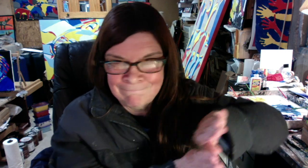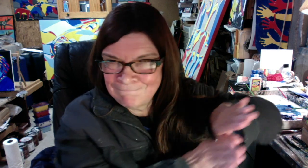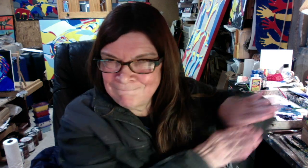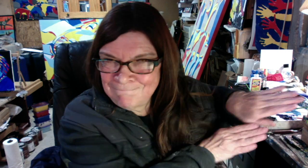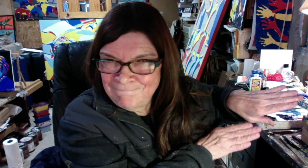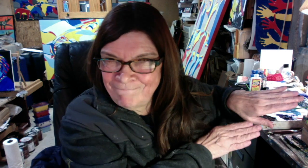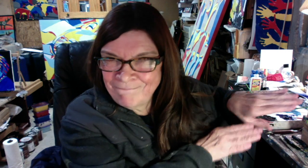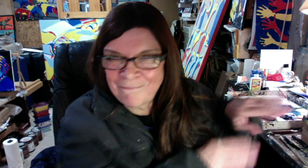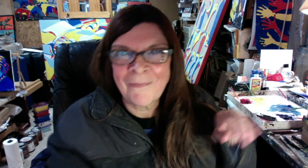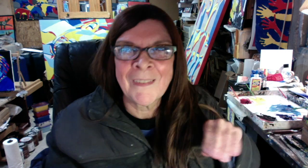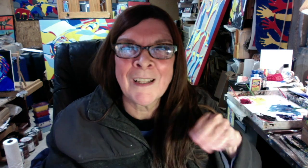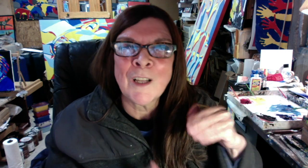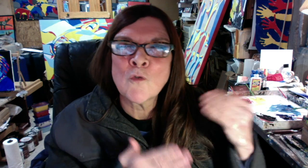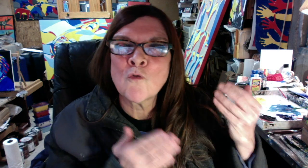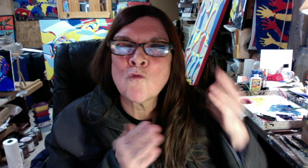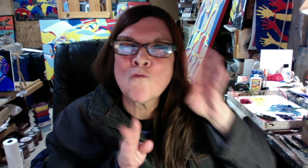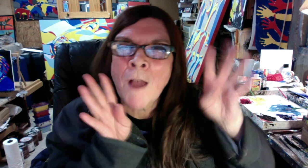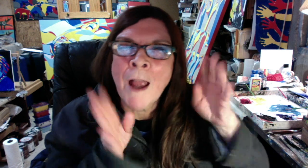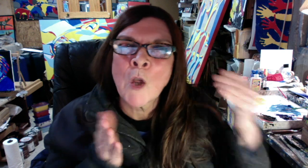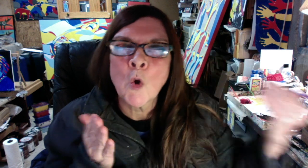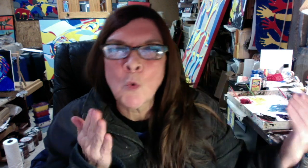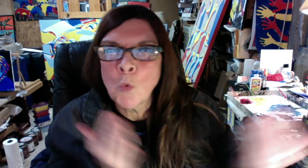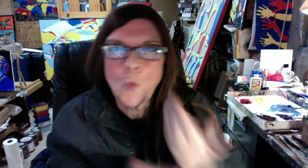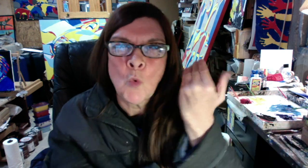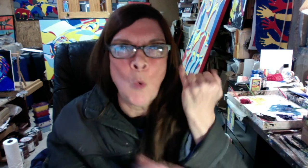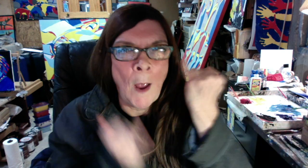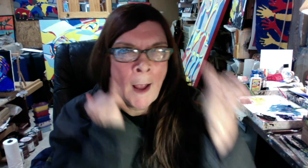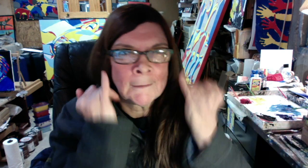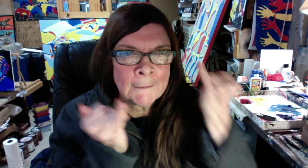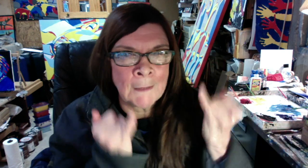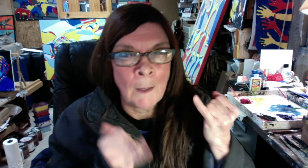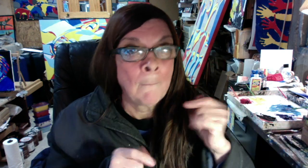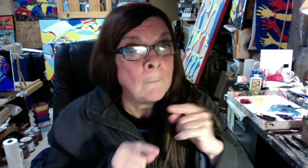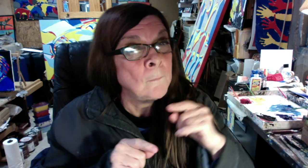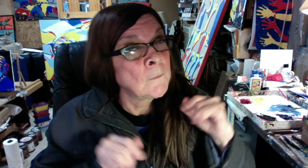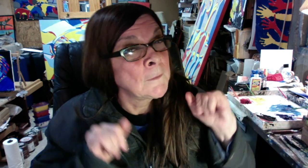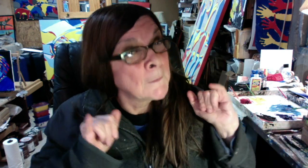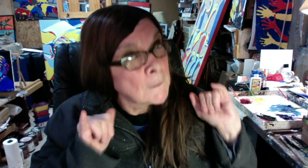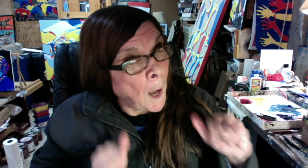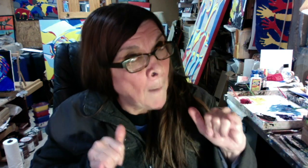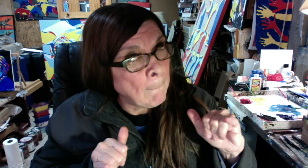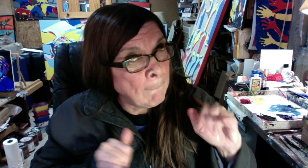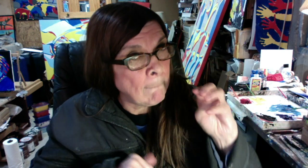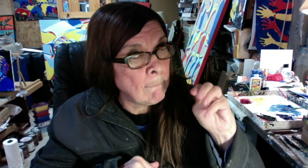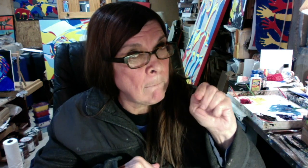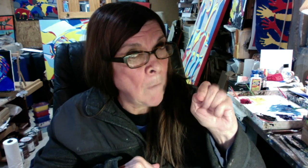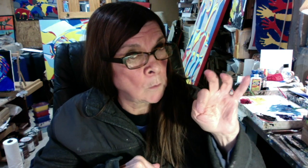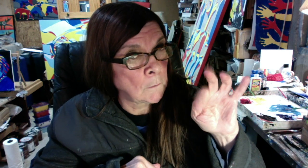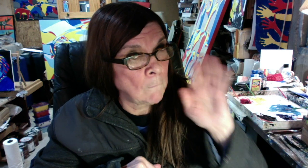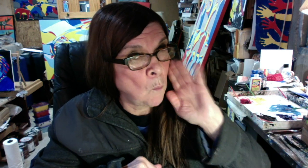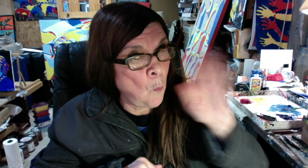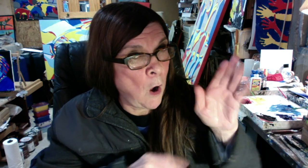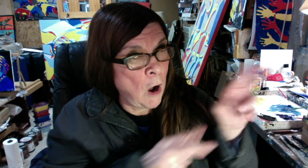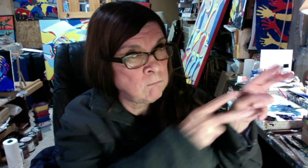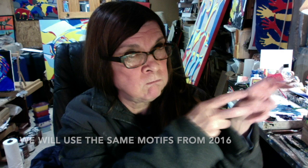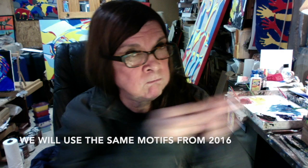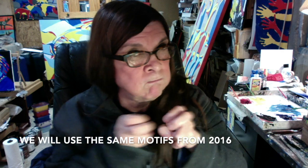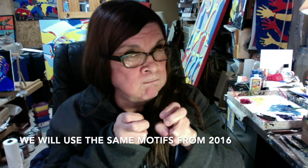Once you've got both the greens blended together, you're going leave this white right now, take one third of the mixture,